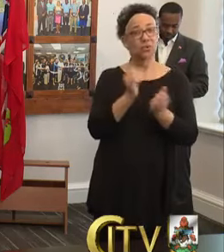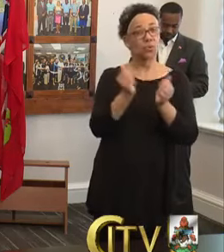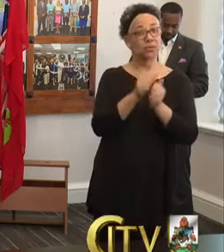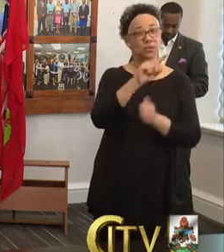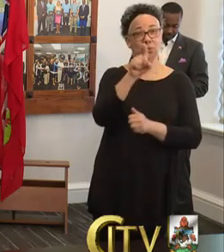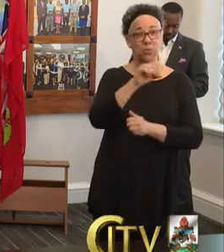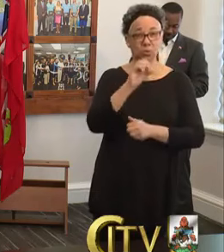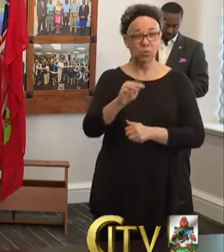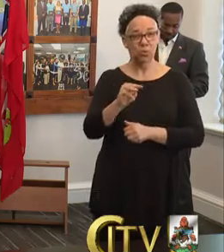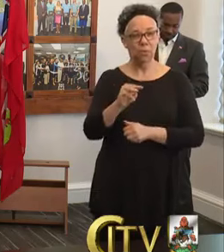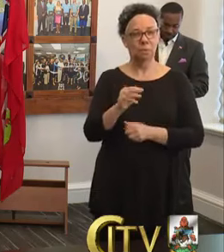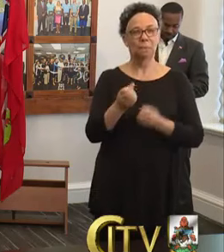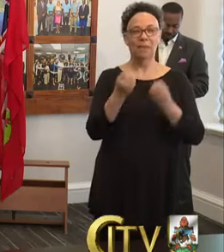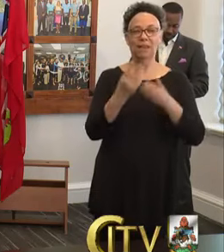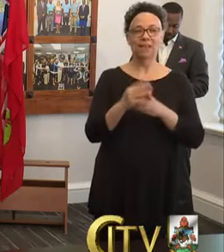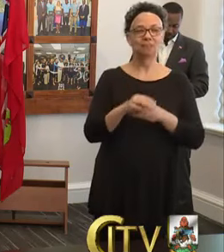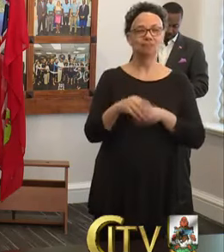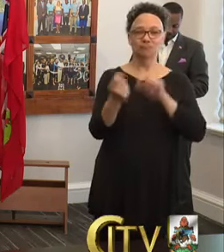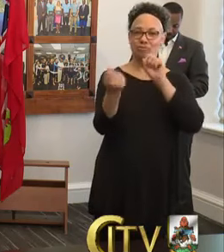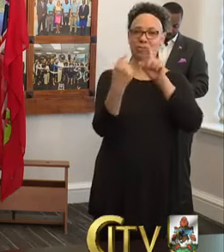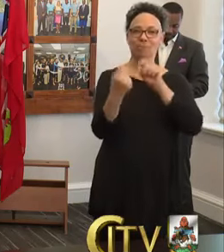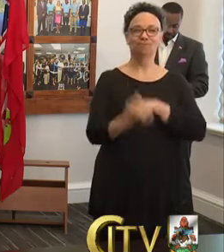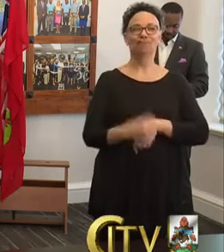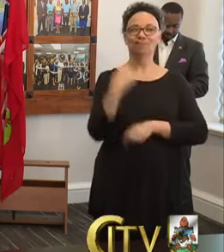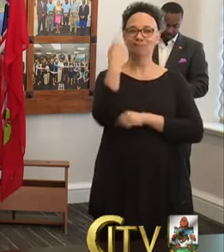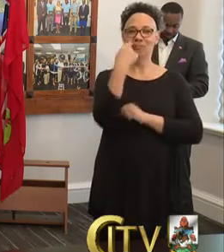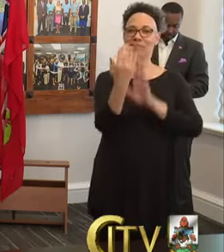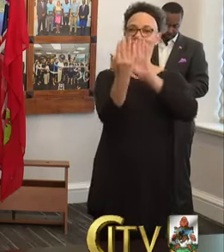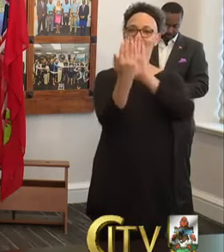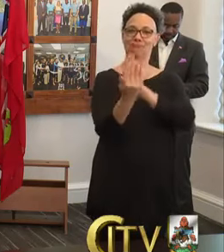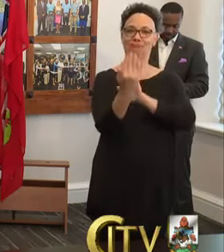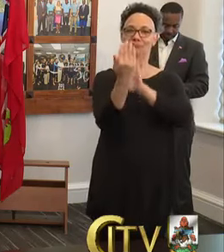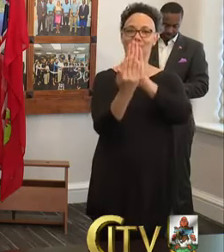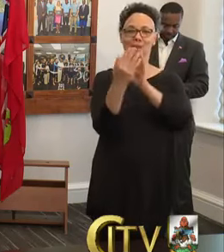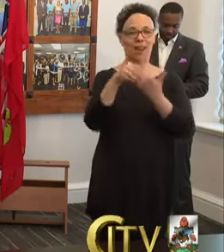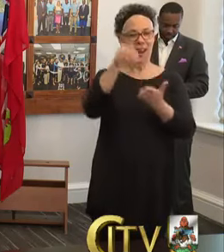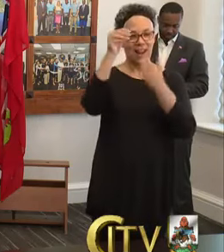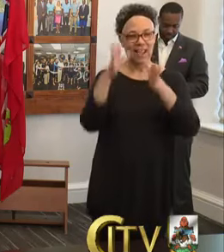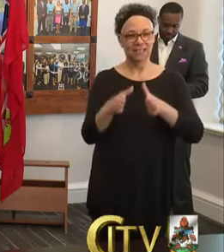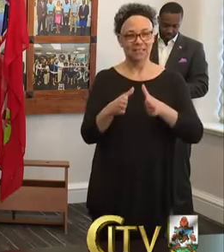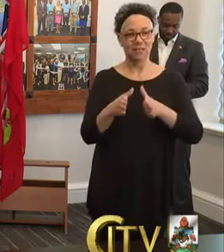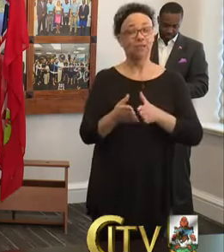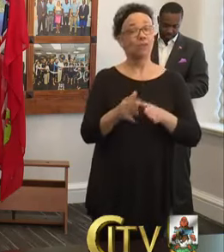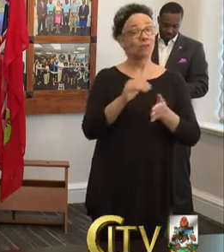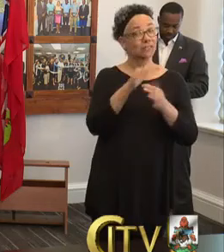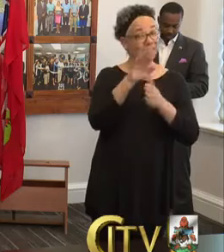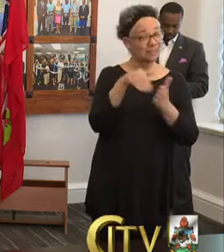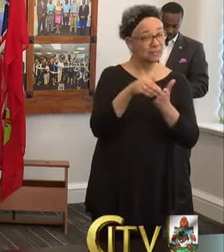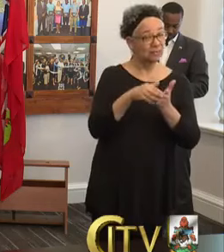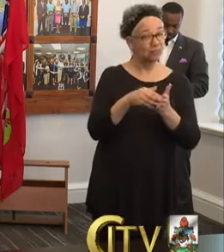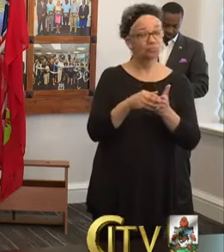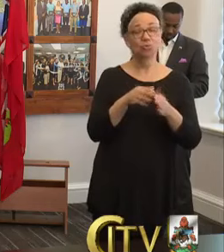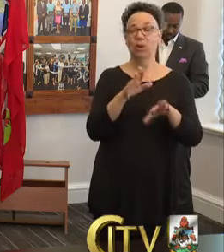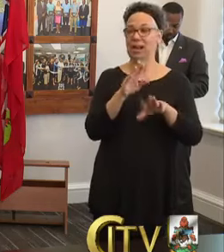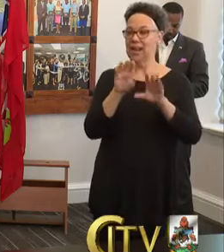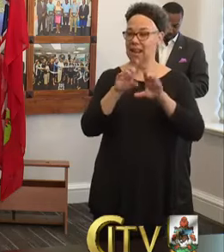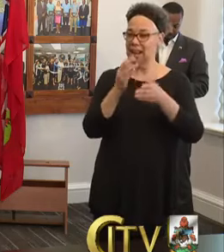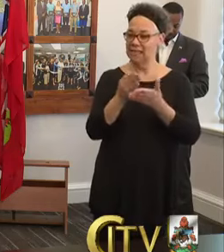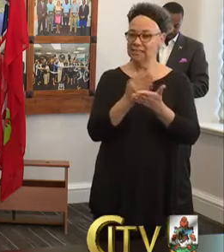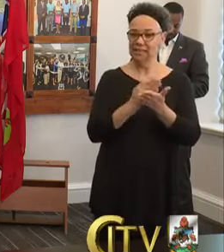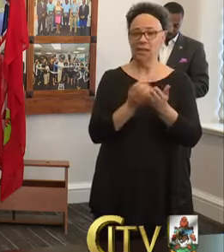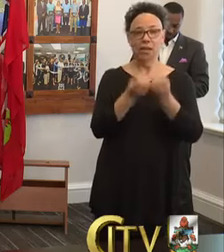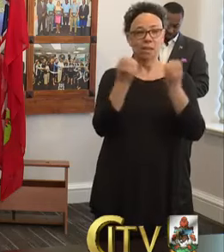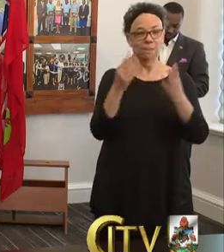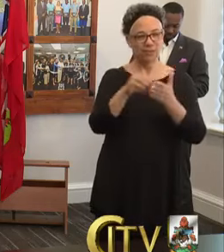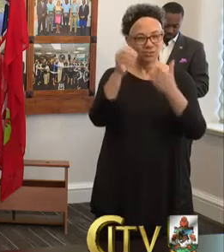conduct remote face-to-face lessons with our students and parents students for both core and encore classes. Many students